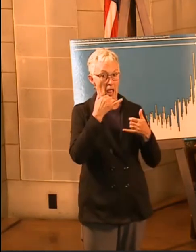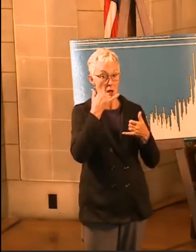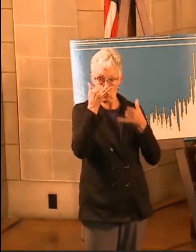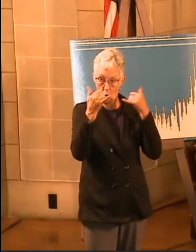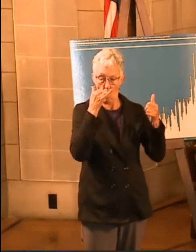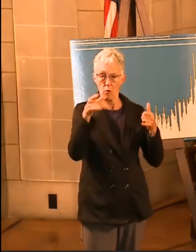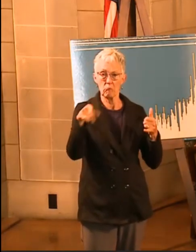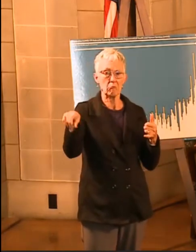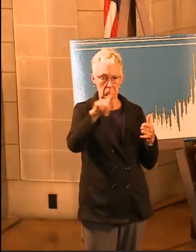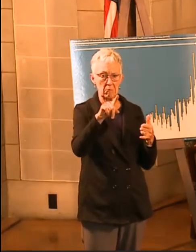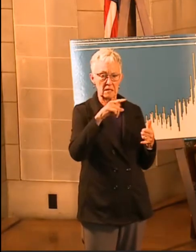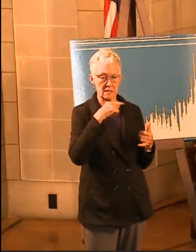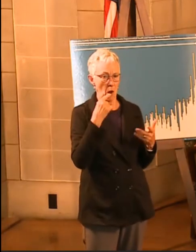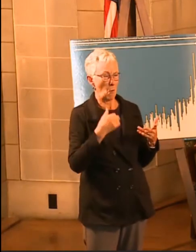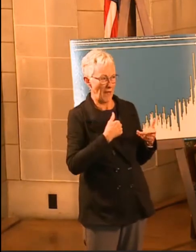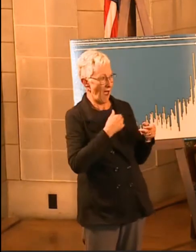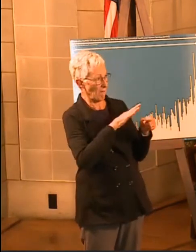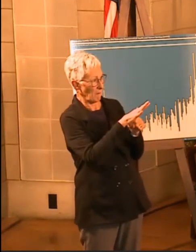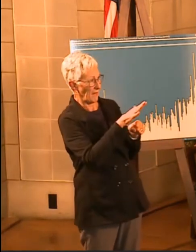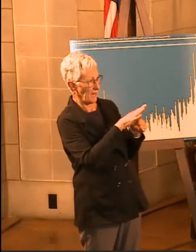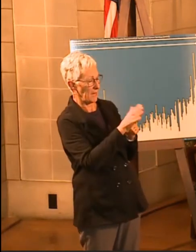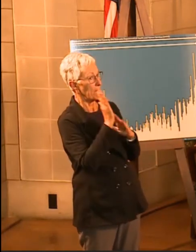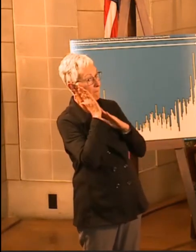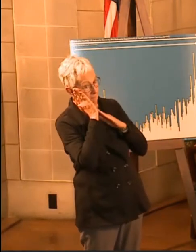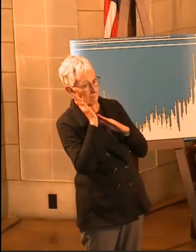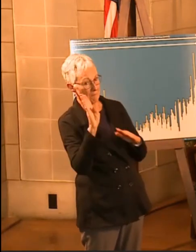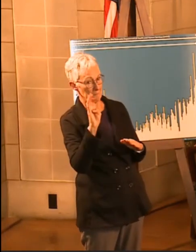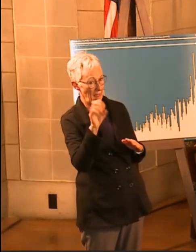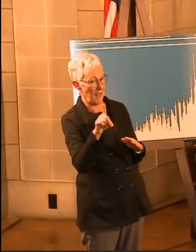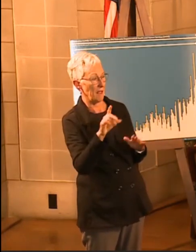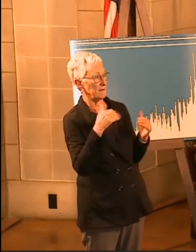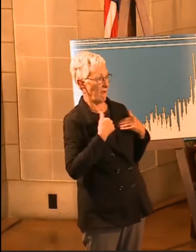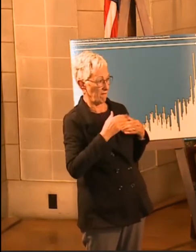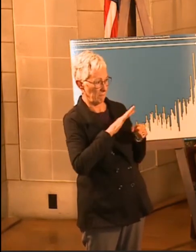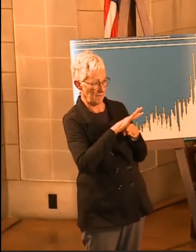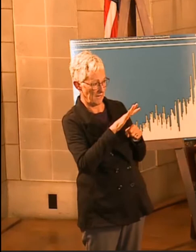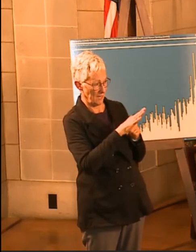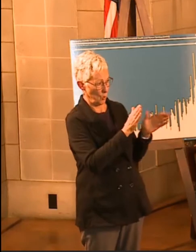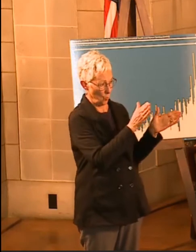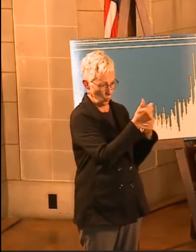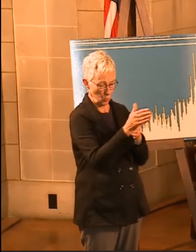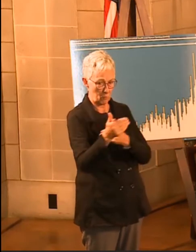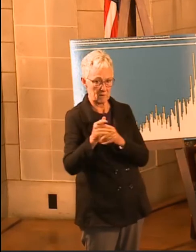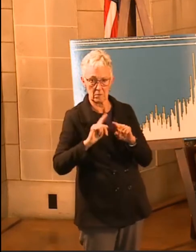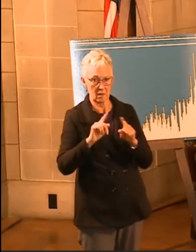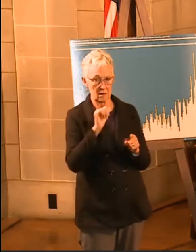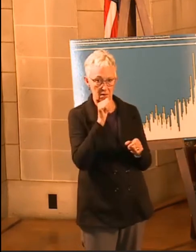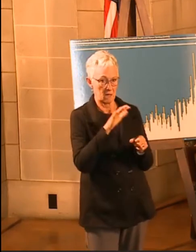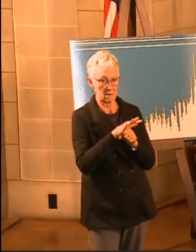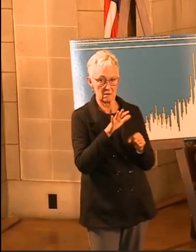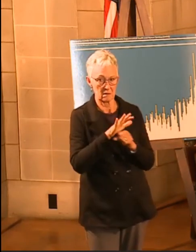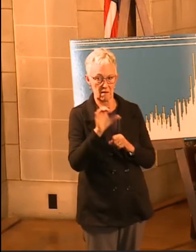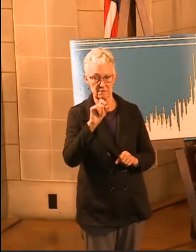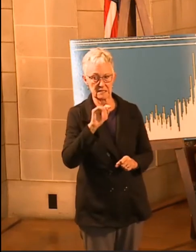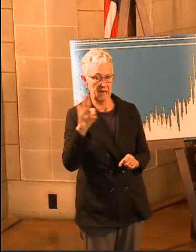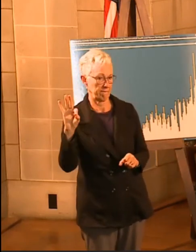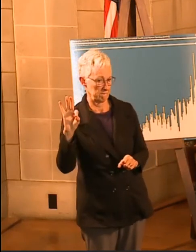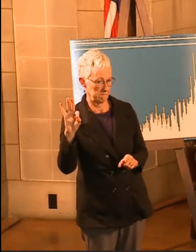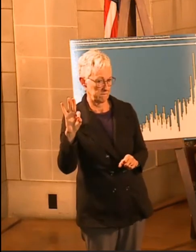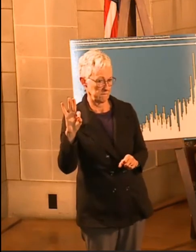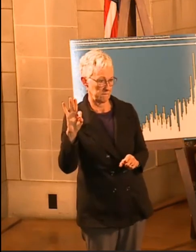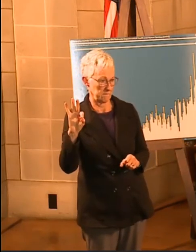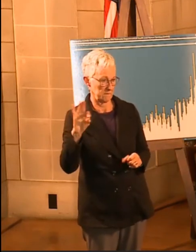but we need nurses and other staff to help staff those beds to maintain our hospital capacity.